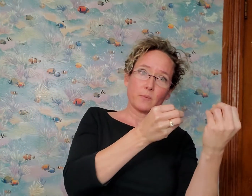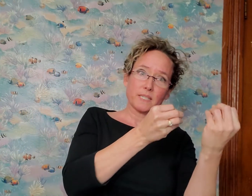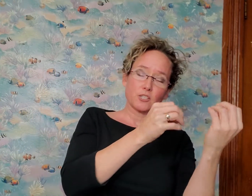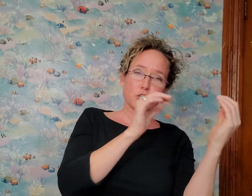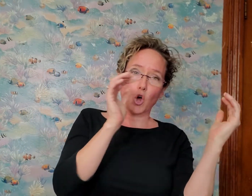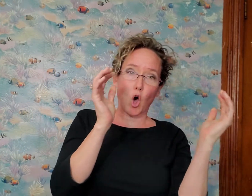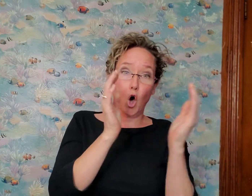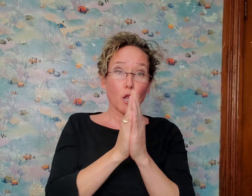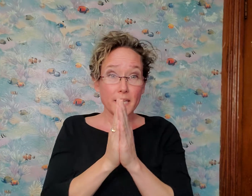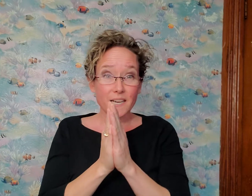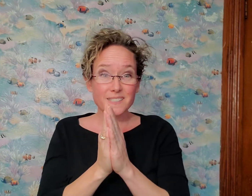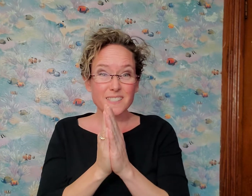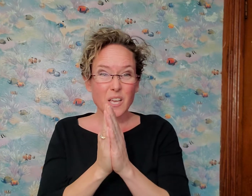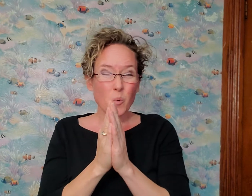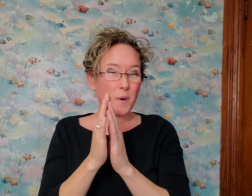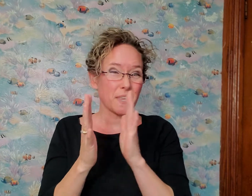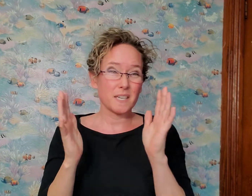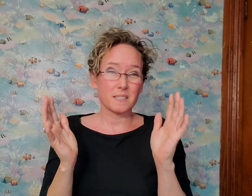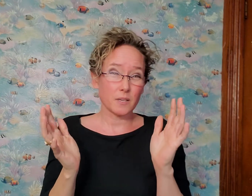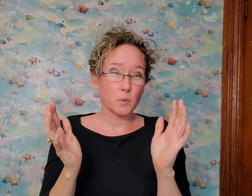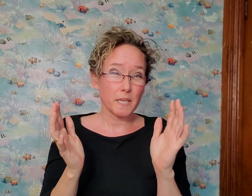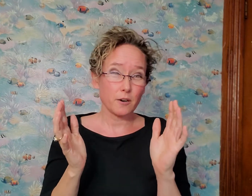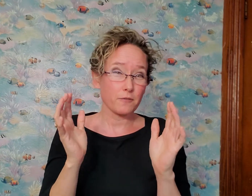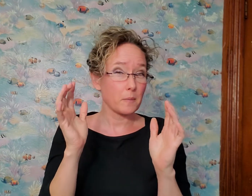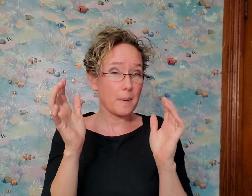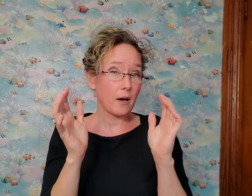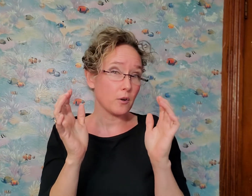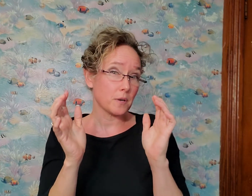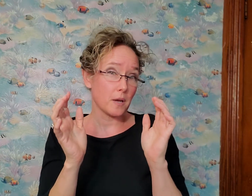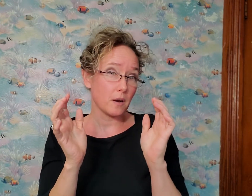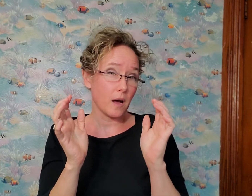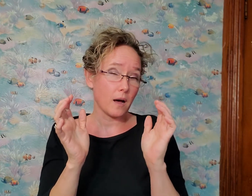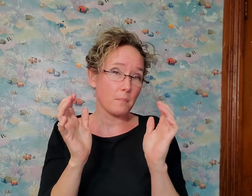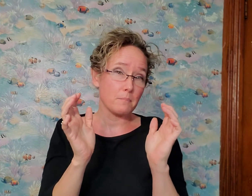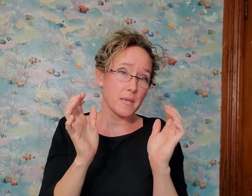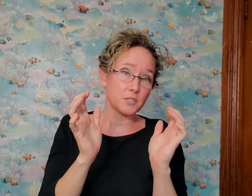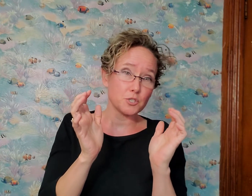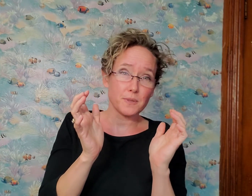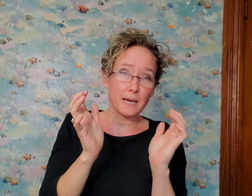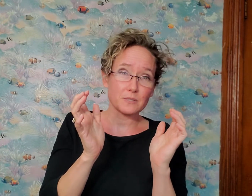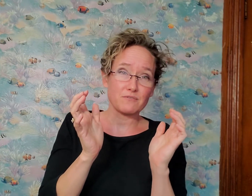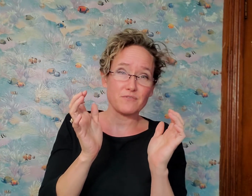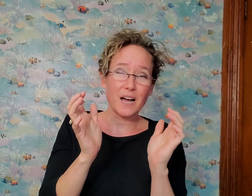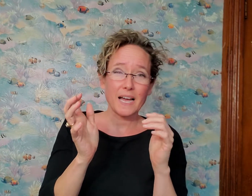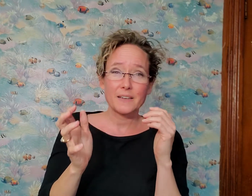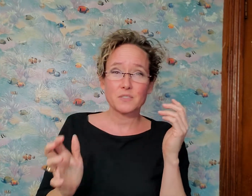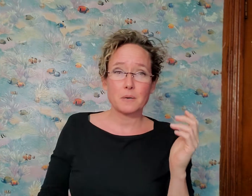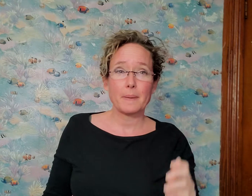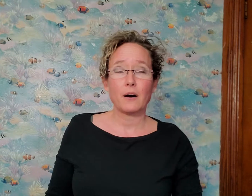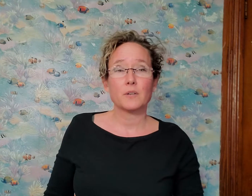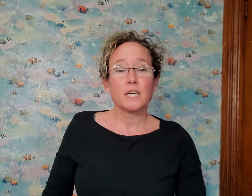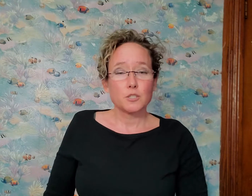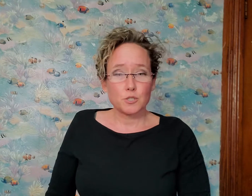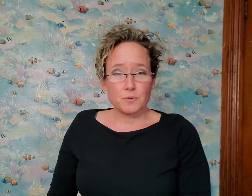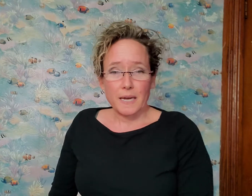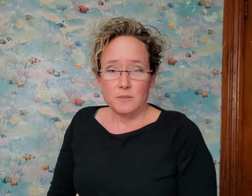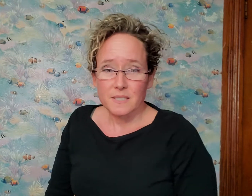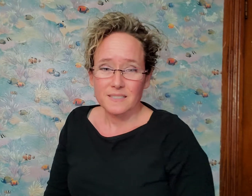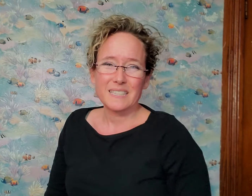Recession all hit us within a single year from about mid 2005 to about 2007.